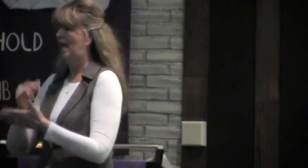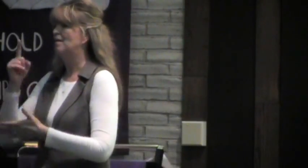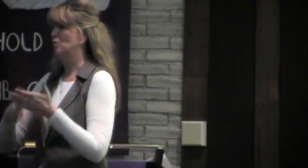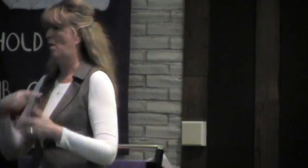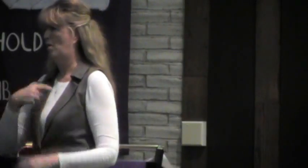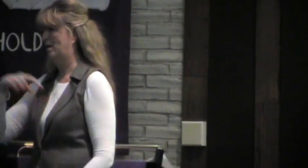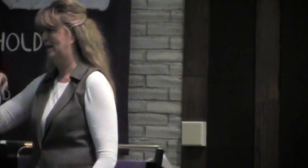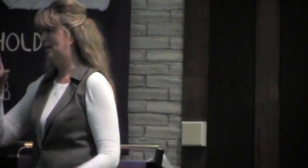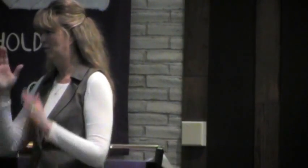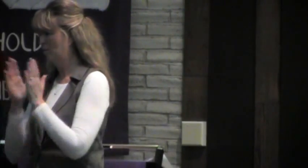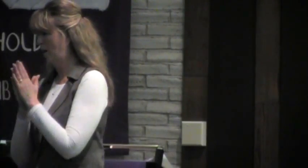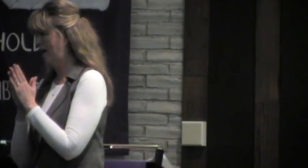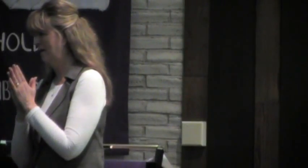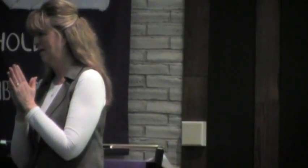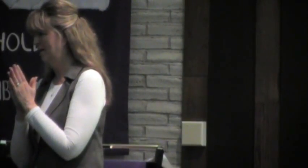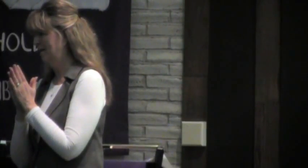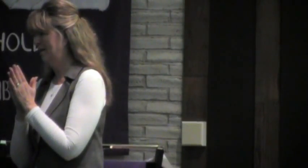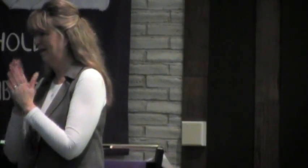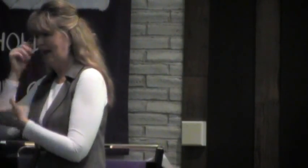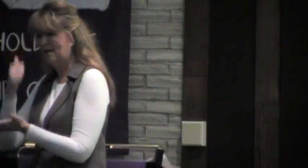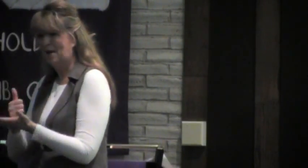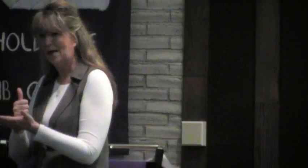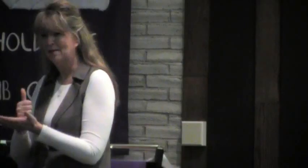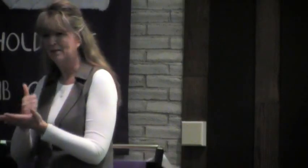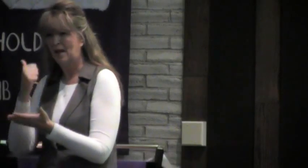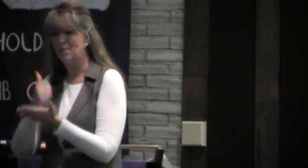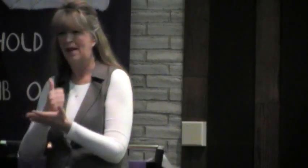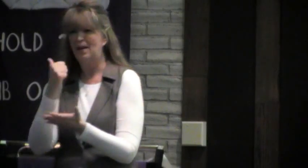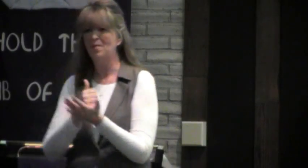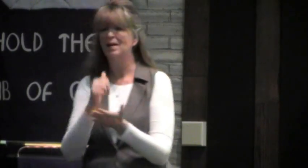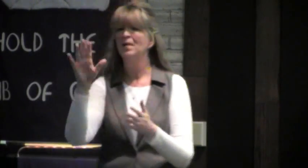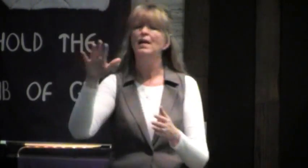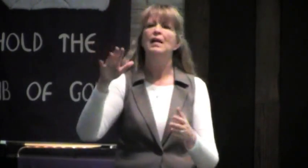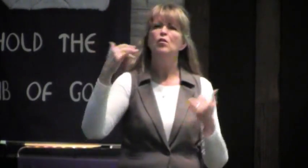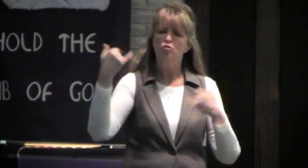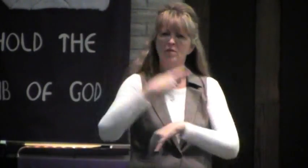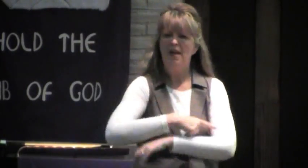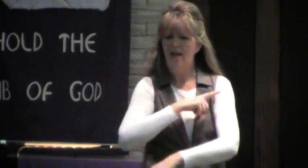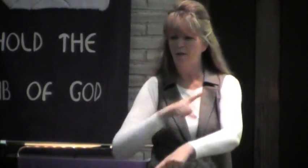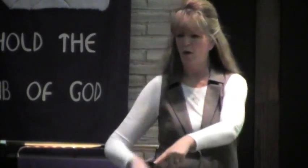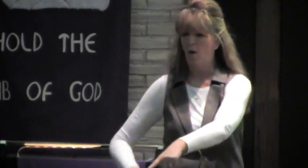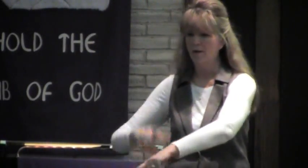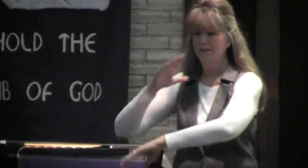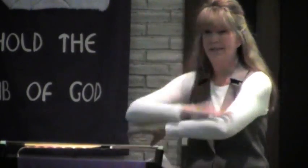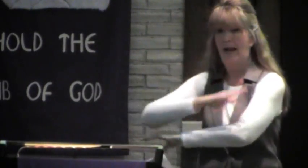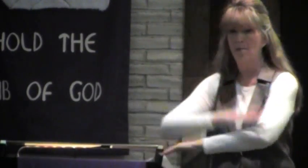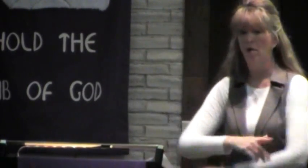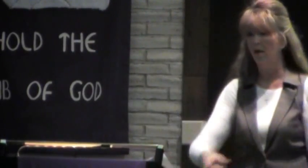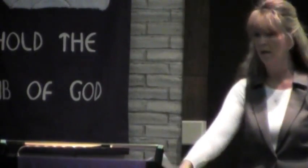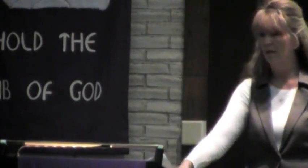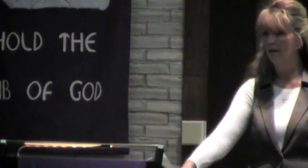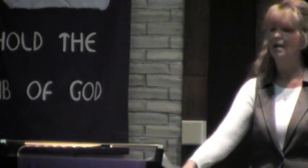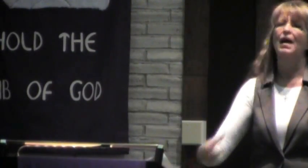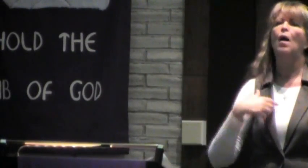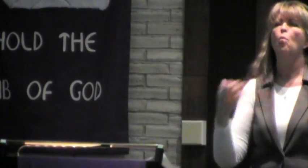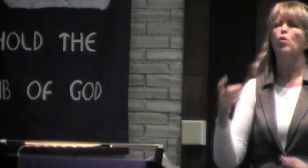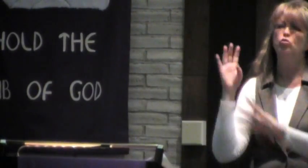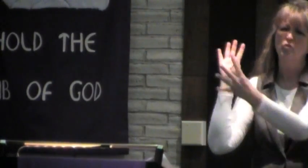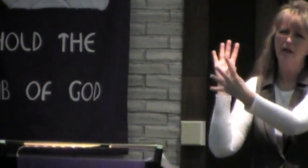gigantic and huge in me. That needs to be our prayer. Amen and amen. Well,